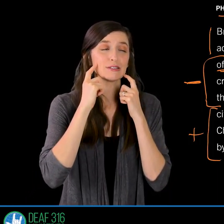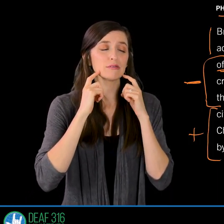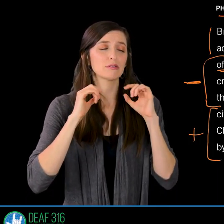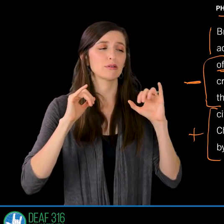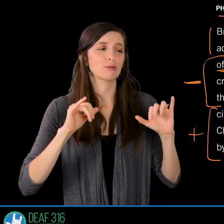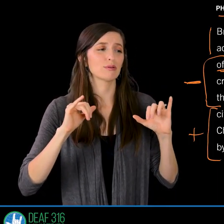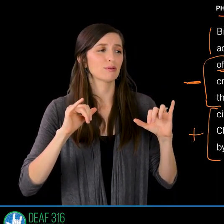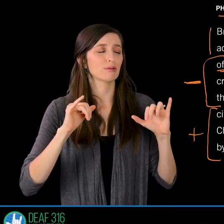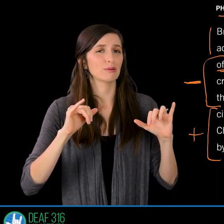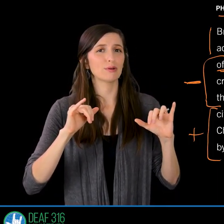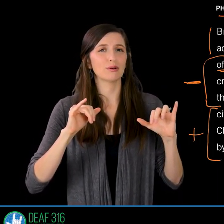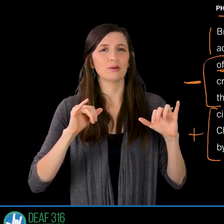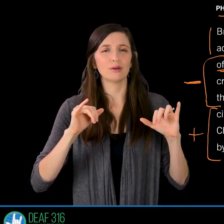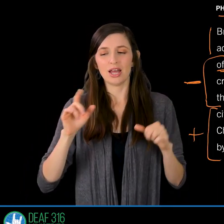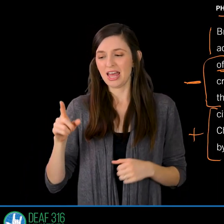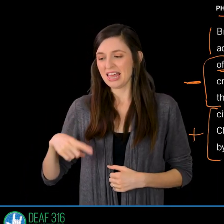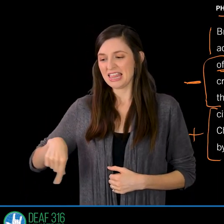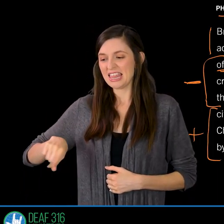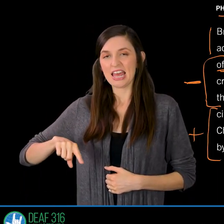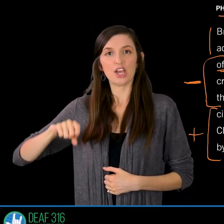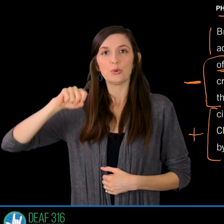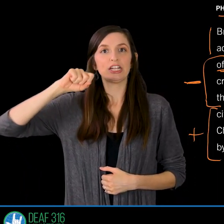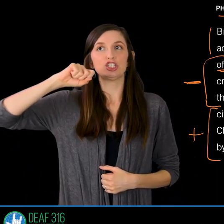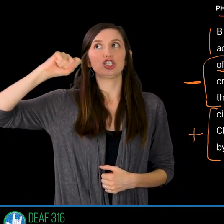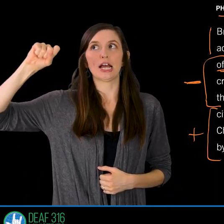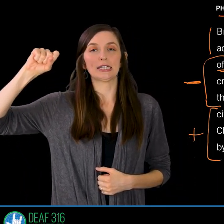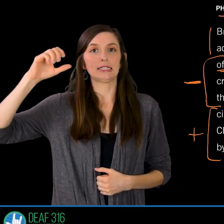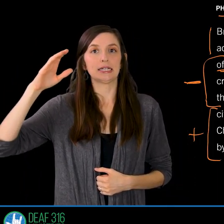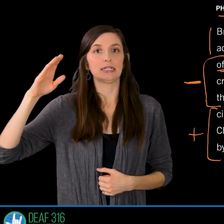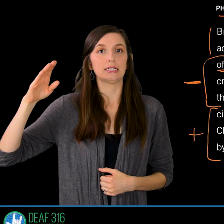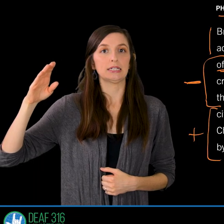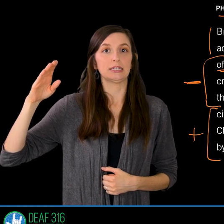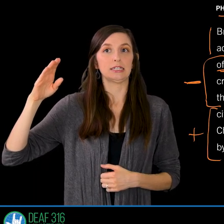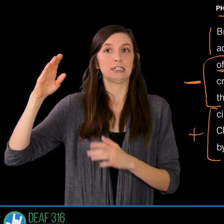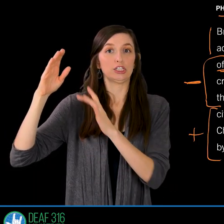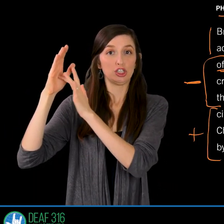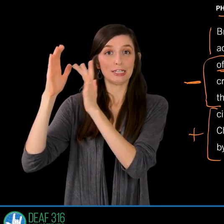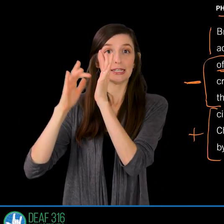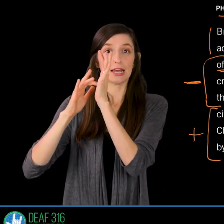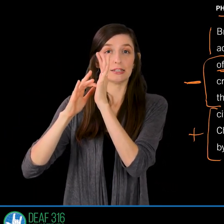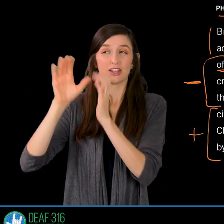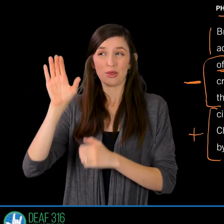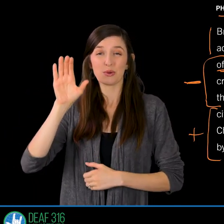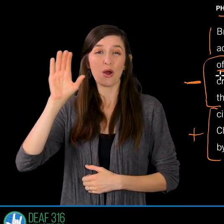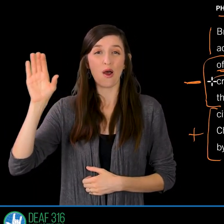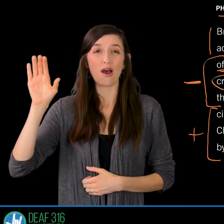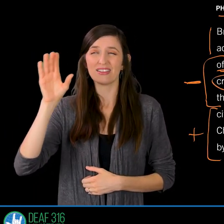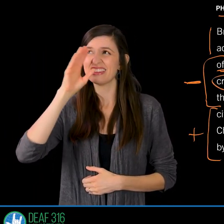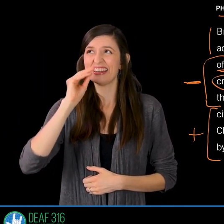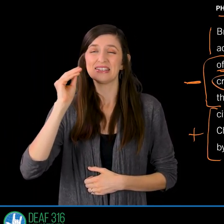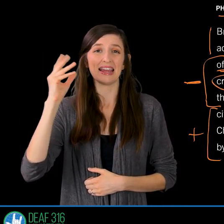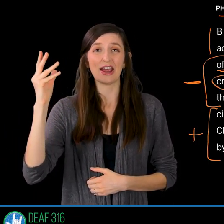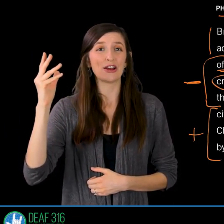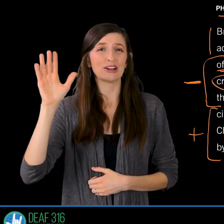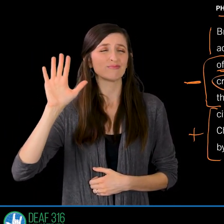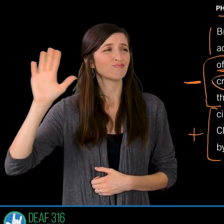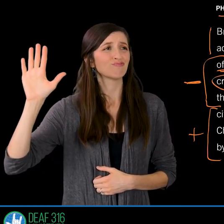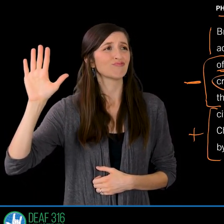who are walking as enemies of the cross of Christ.